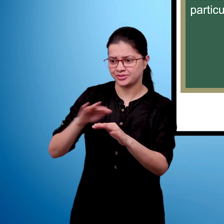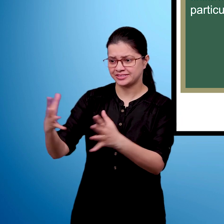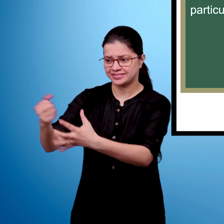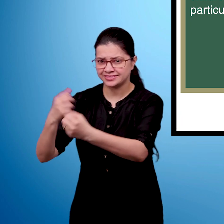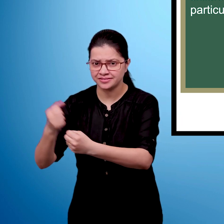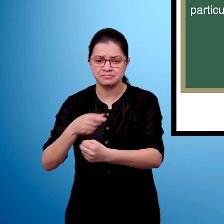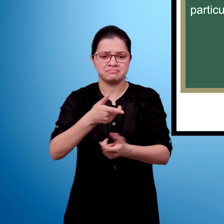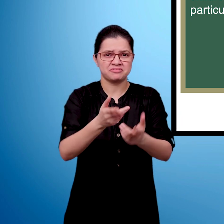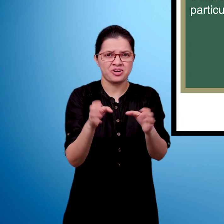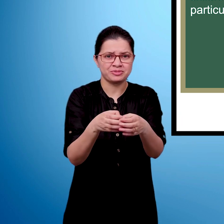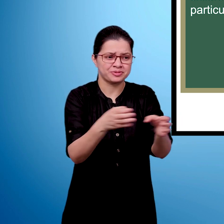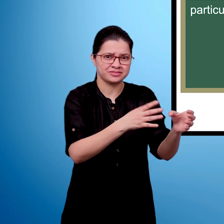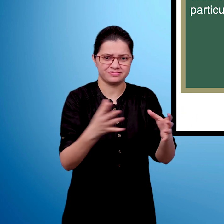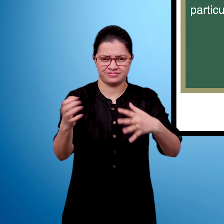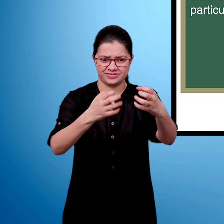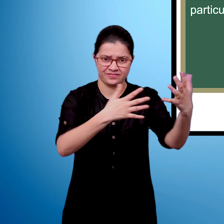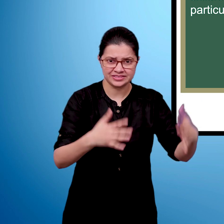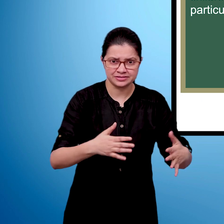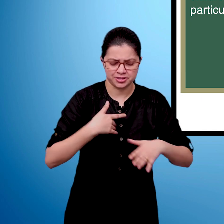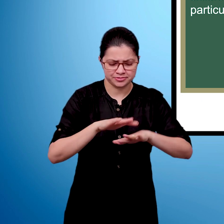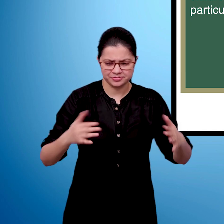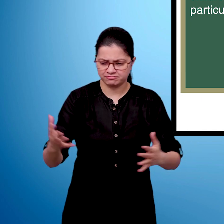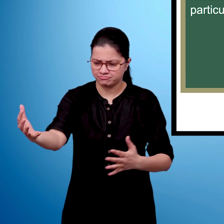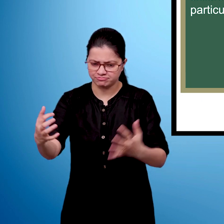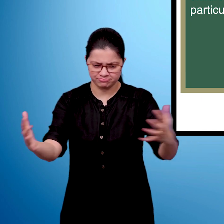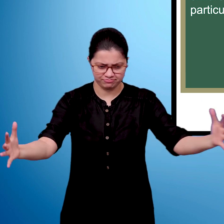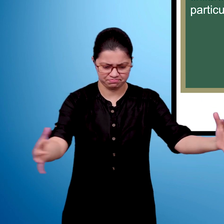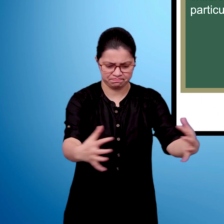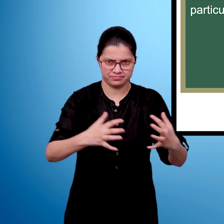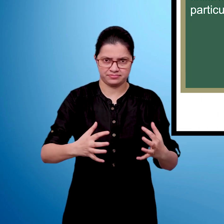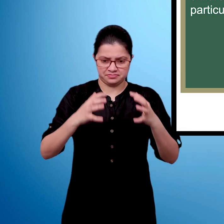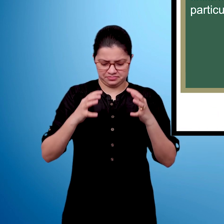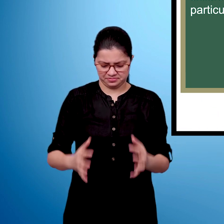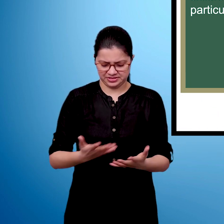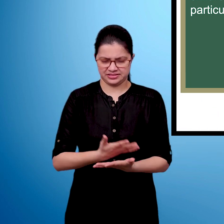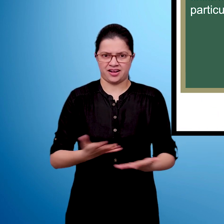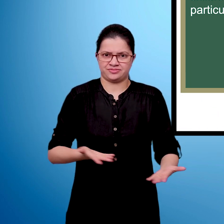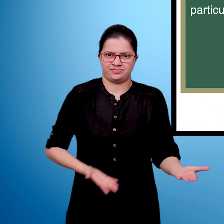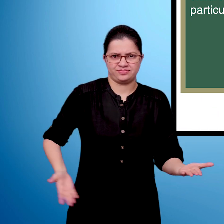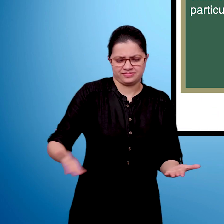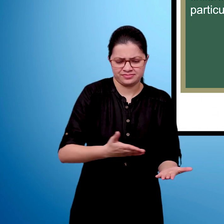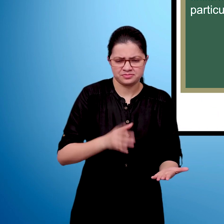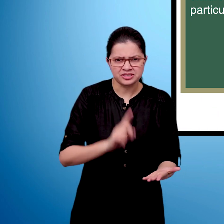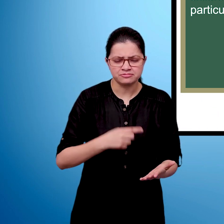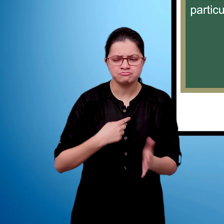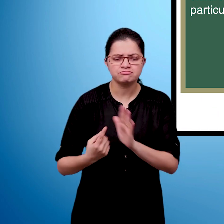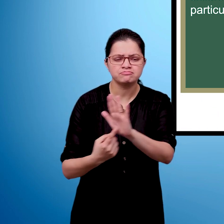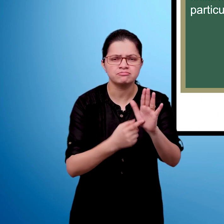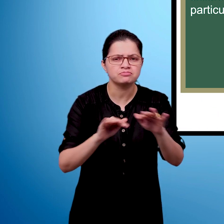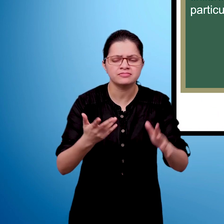shape assigned. Display all the collected things in the classroom and let children share their things and the